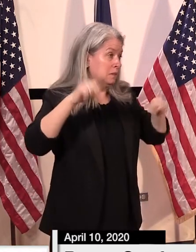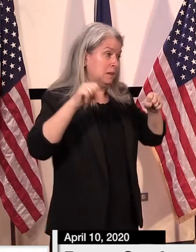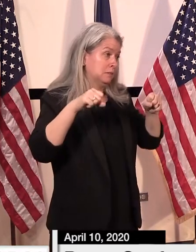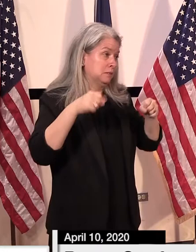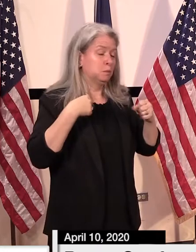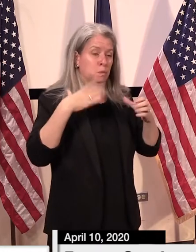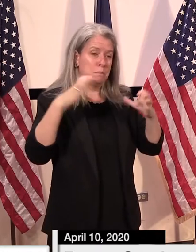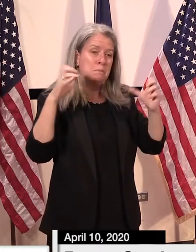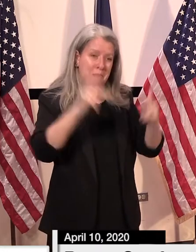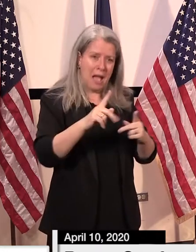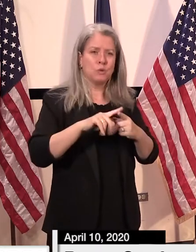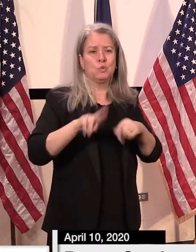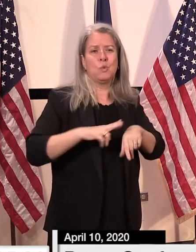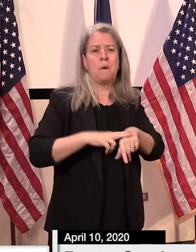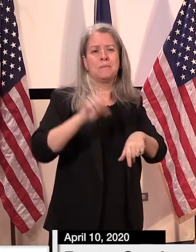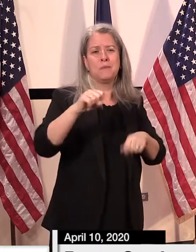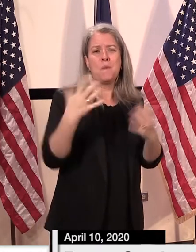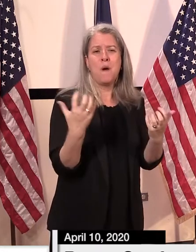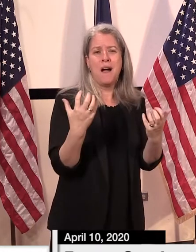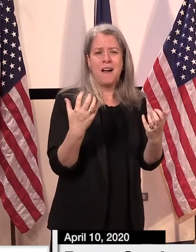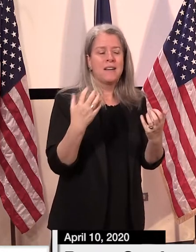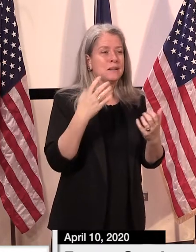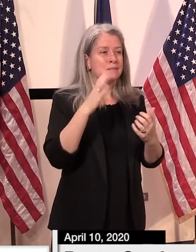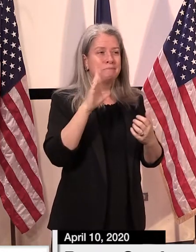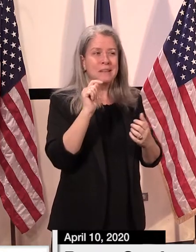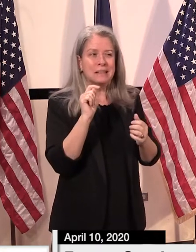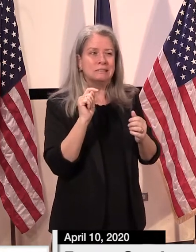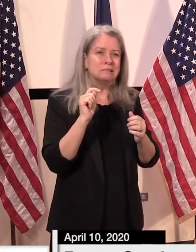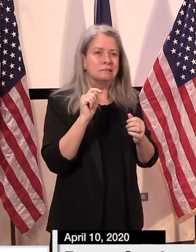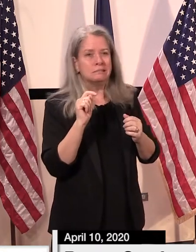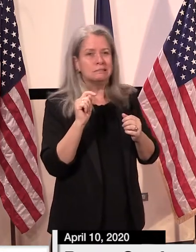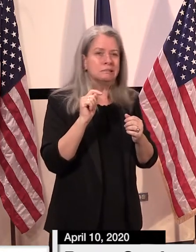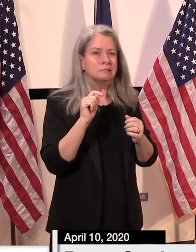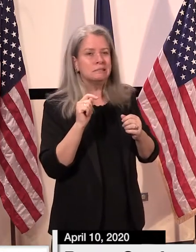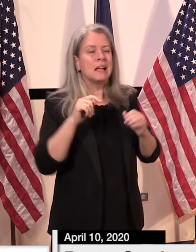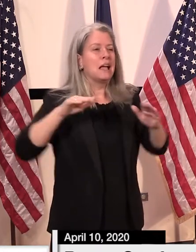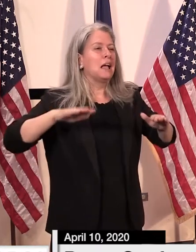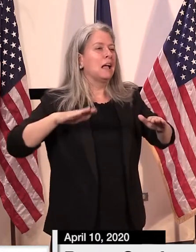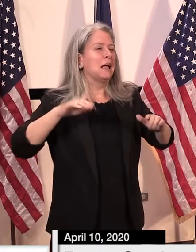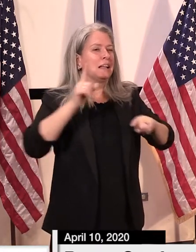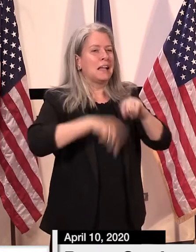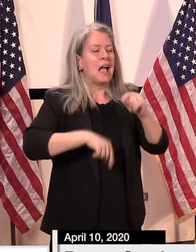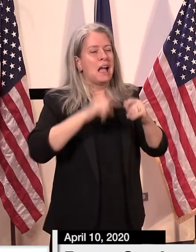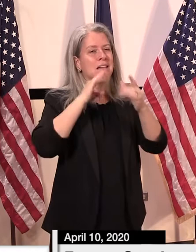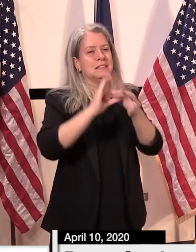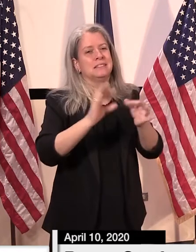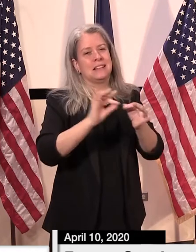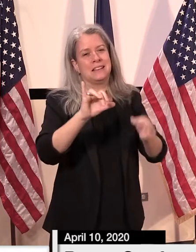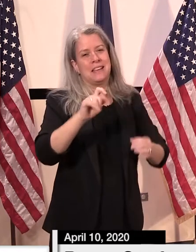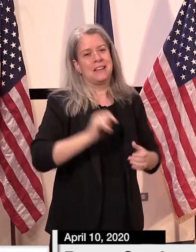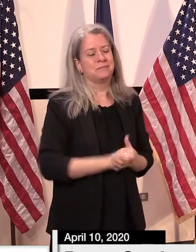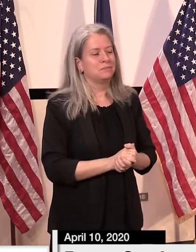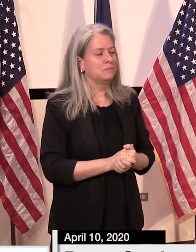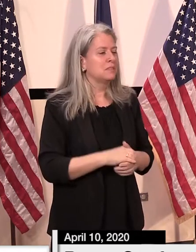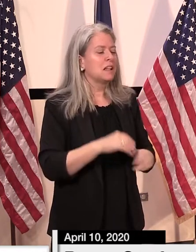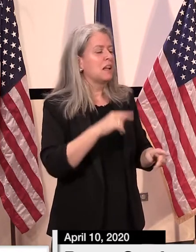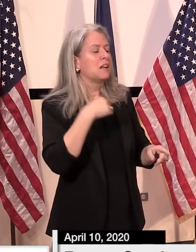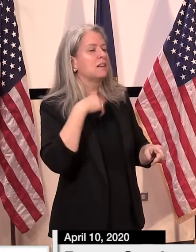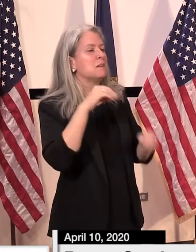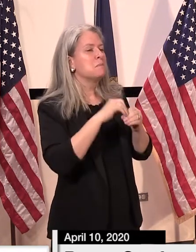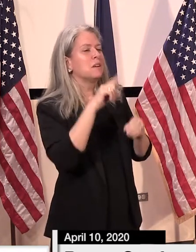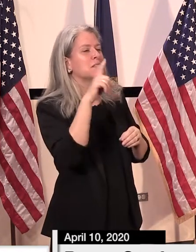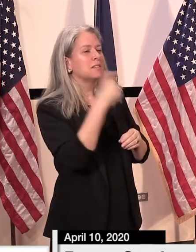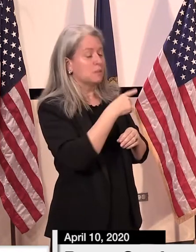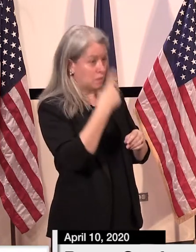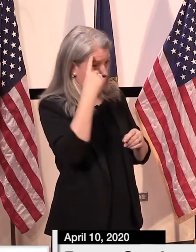to get back to normal. But we want to do it in safe and responsible way. I guess I'm asking, do you think there's a chance we might actually do that